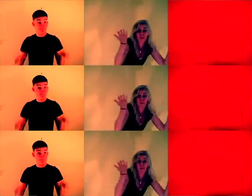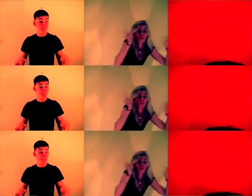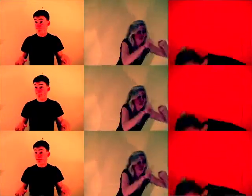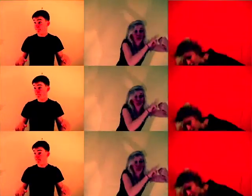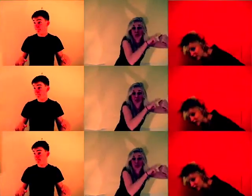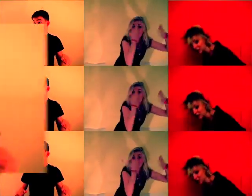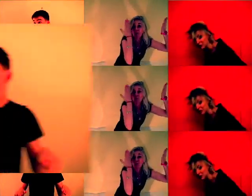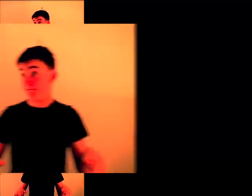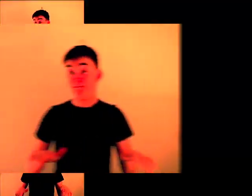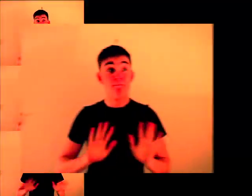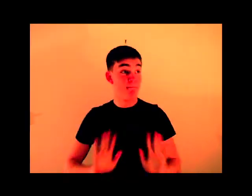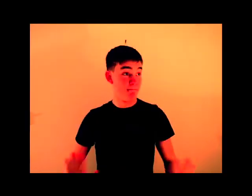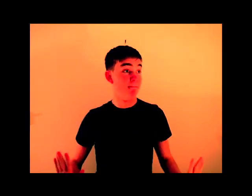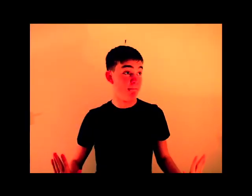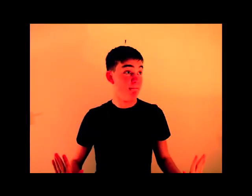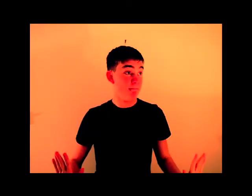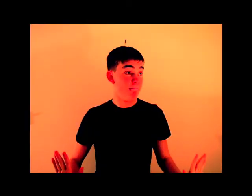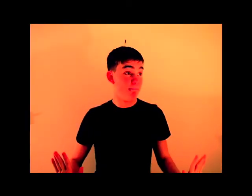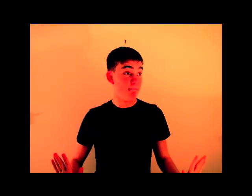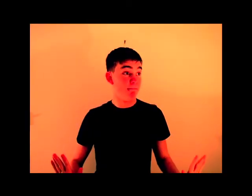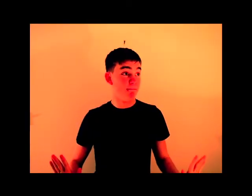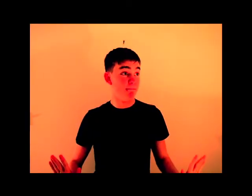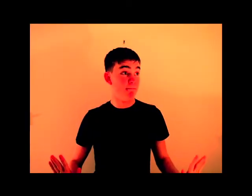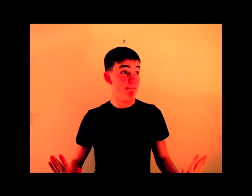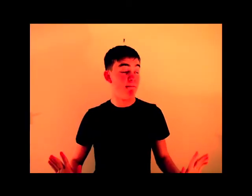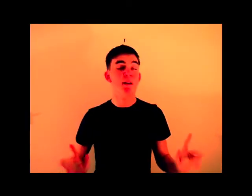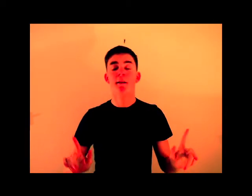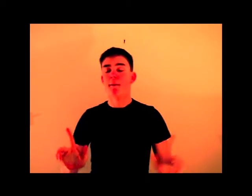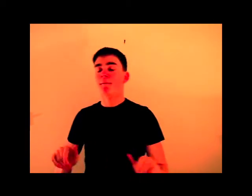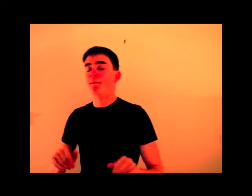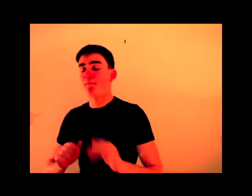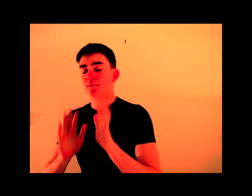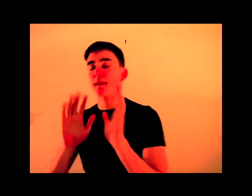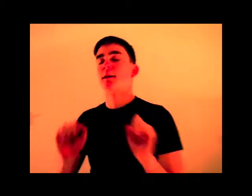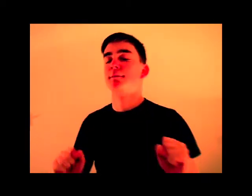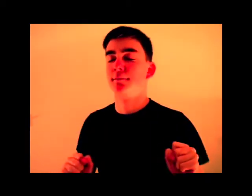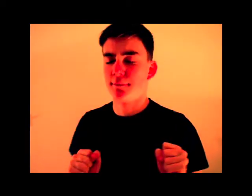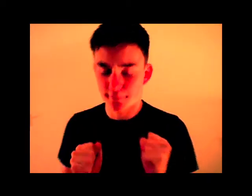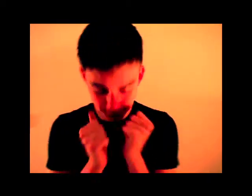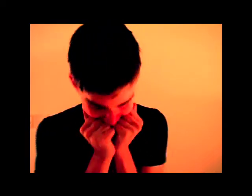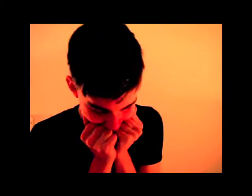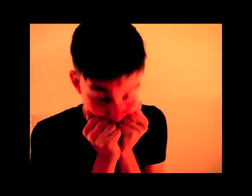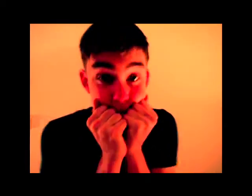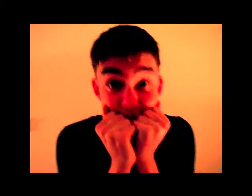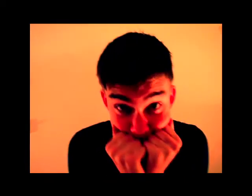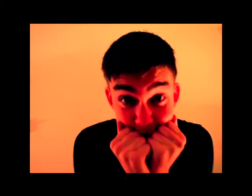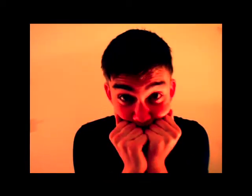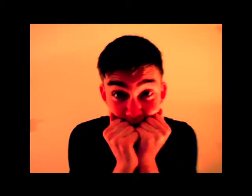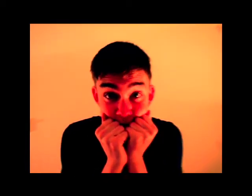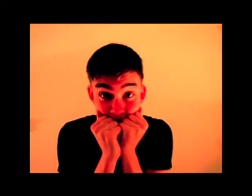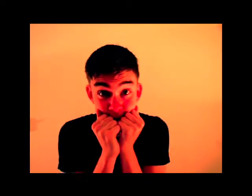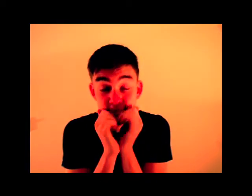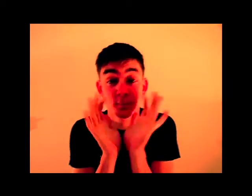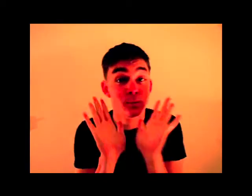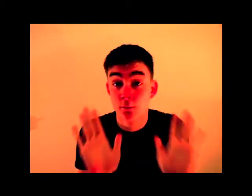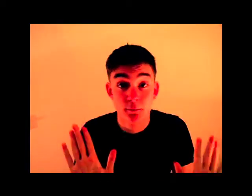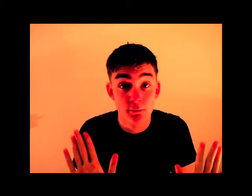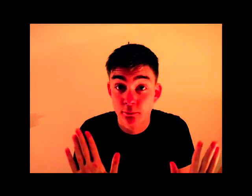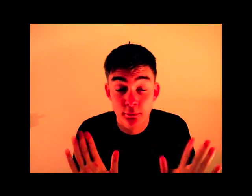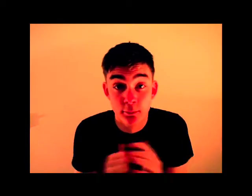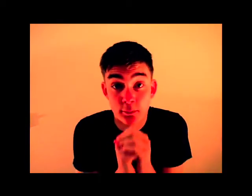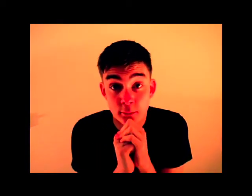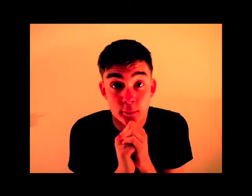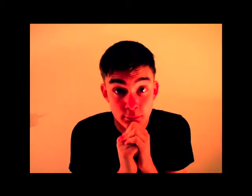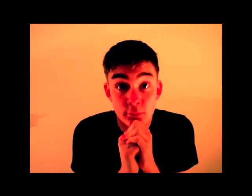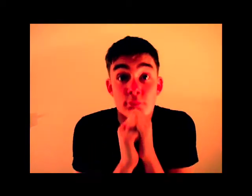How long? Folks, in all that you are doing, can I just say this? I wish you, seriously, a shed load of